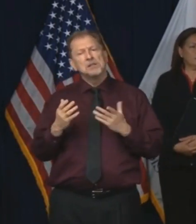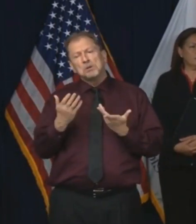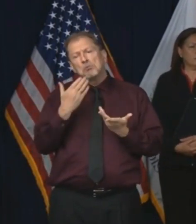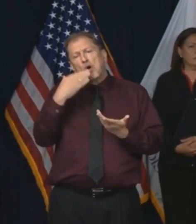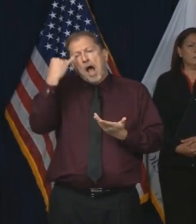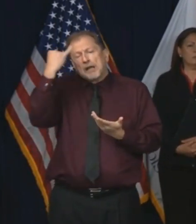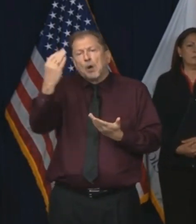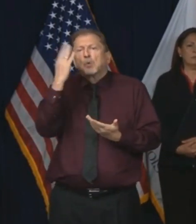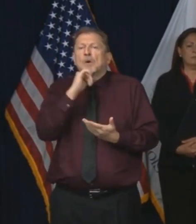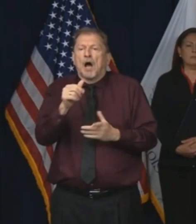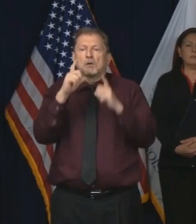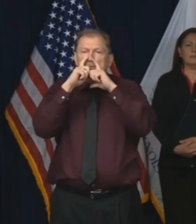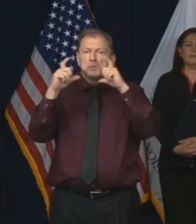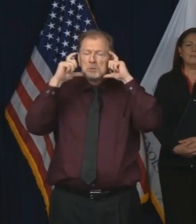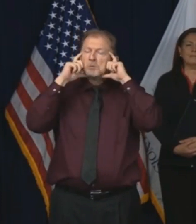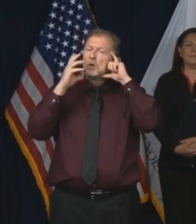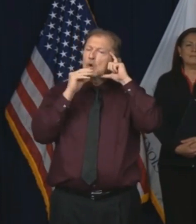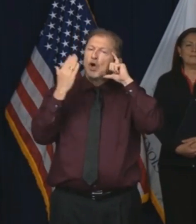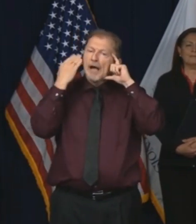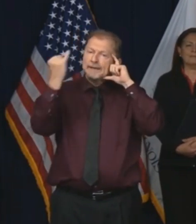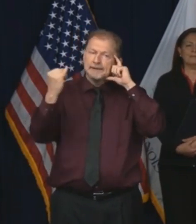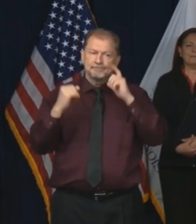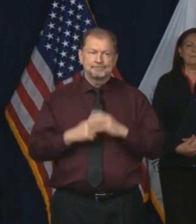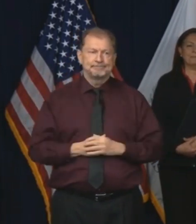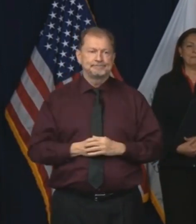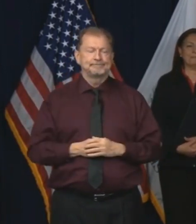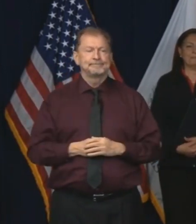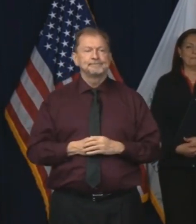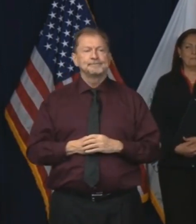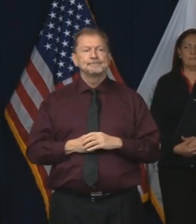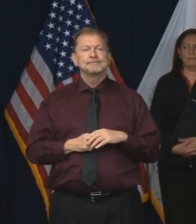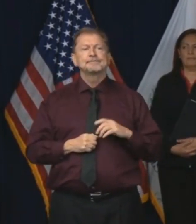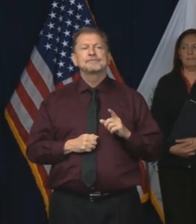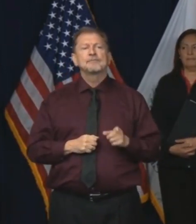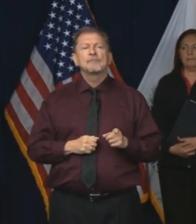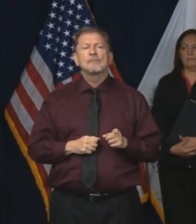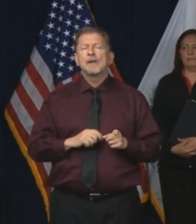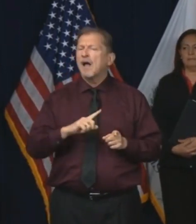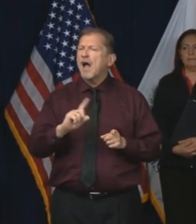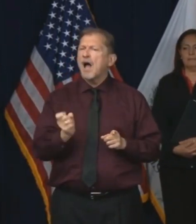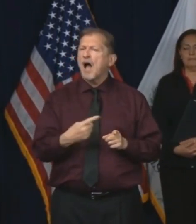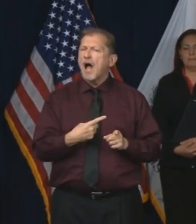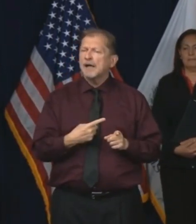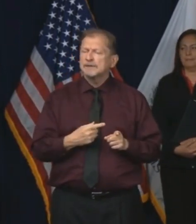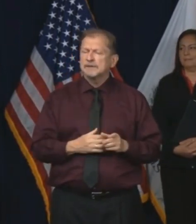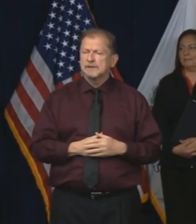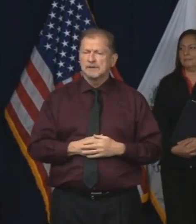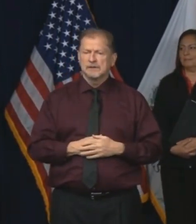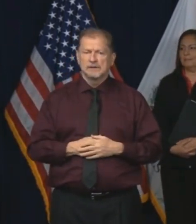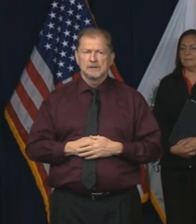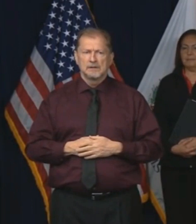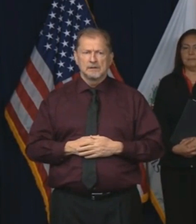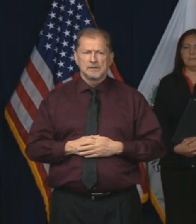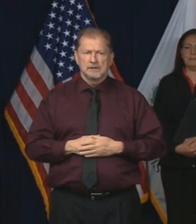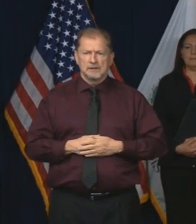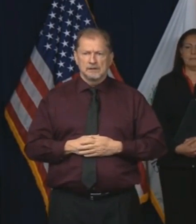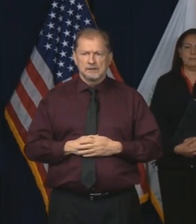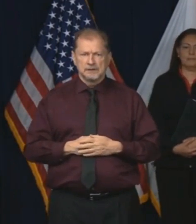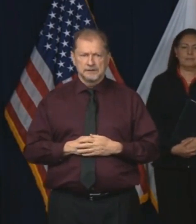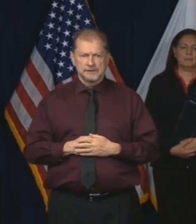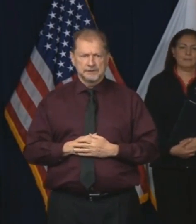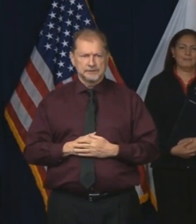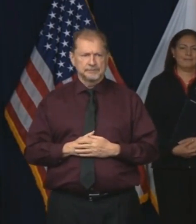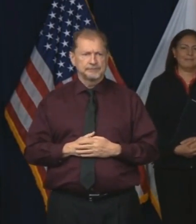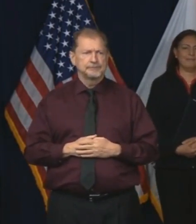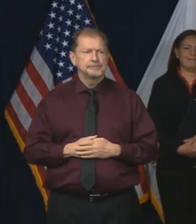my opinion, to wear one. Okay. I have three more from my colleagues here. This one is from Marissa, from your colleague,